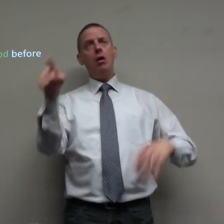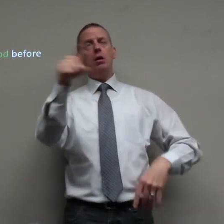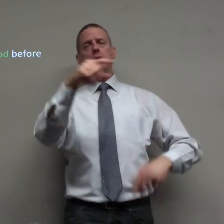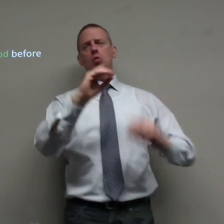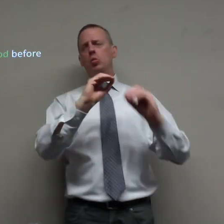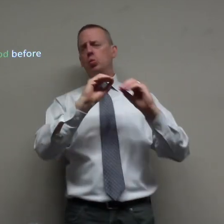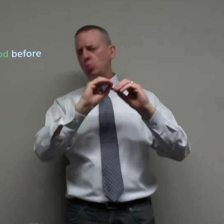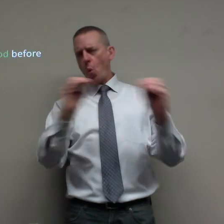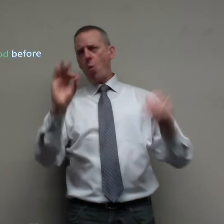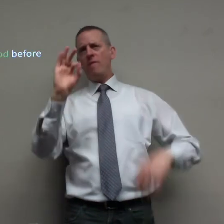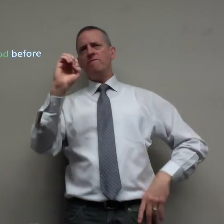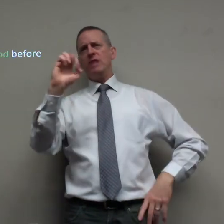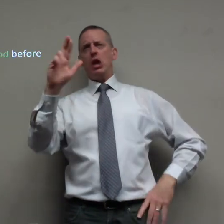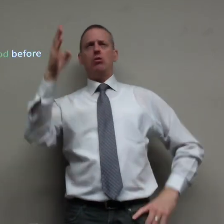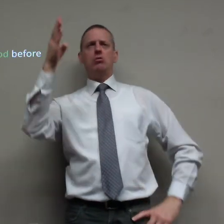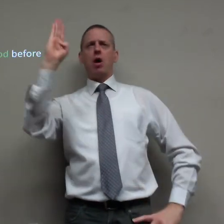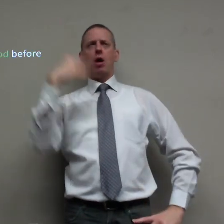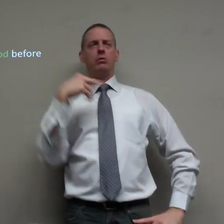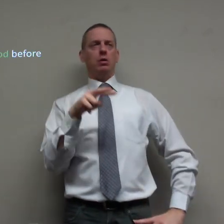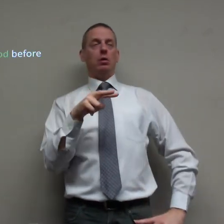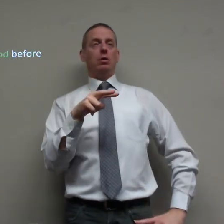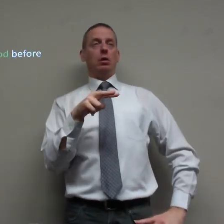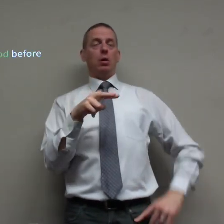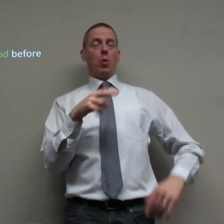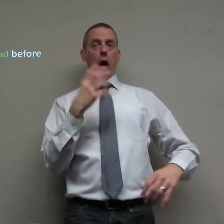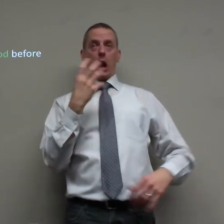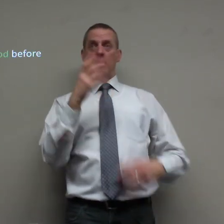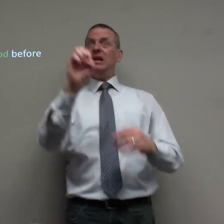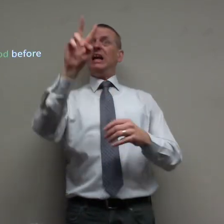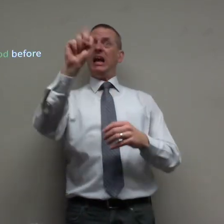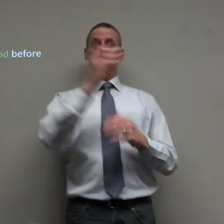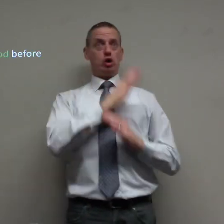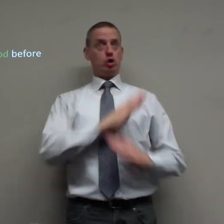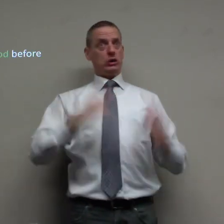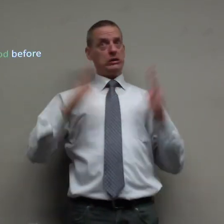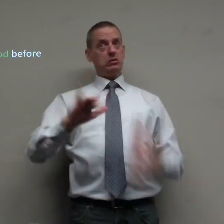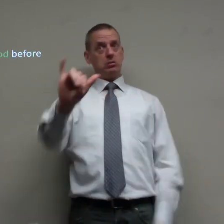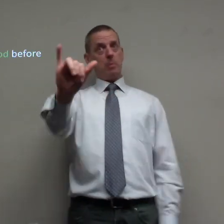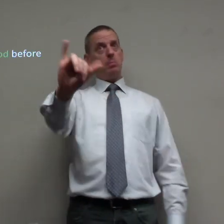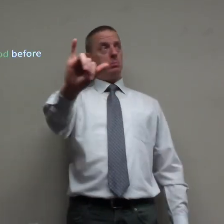many peoples don't have fear in their hearts even Christians